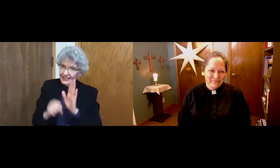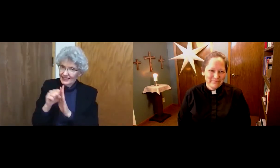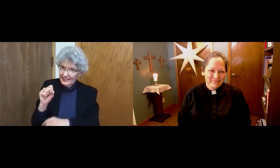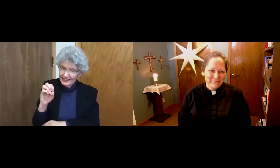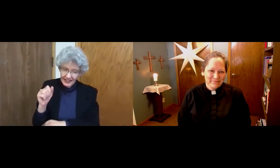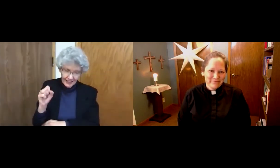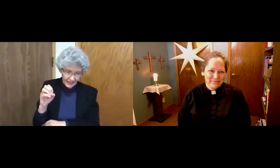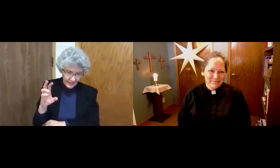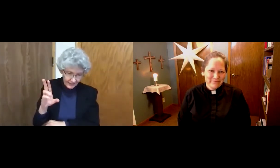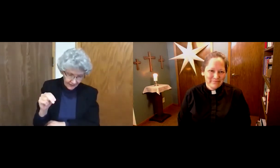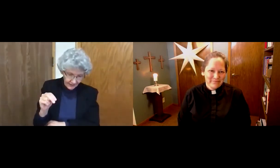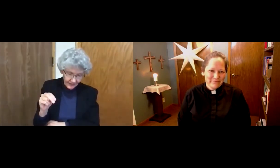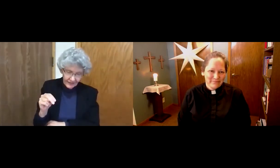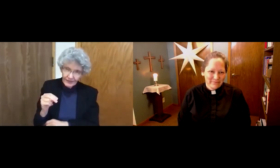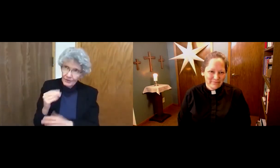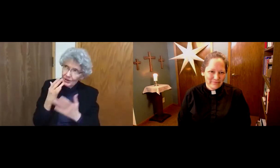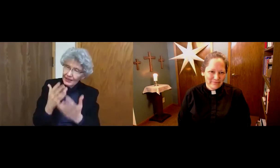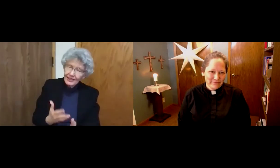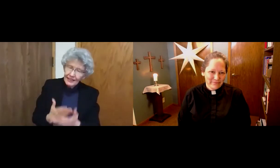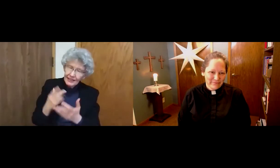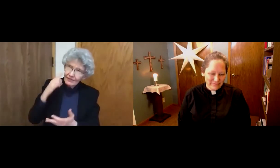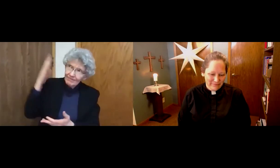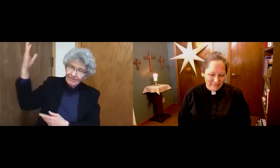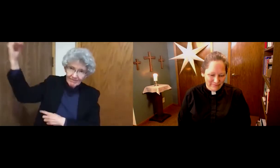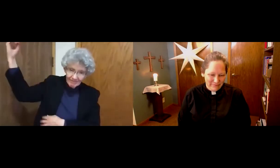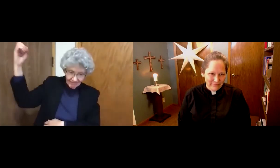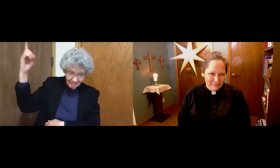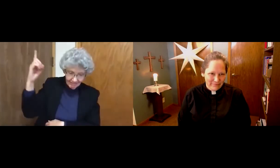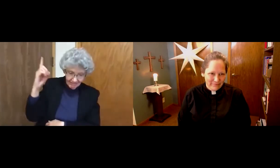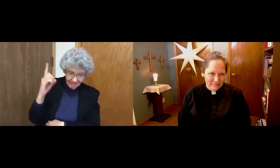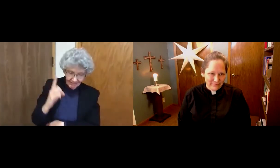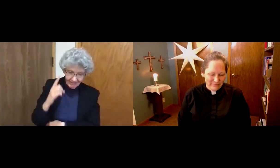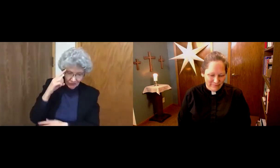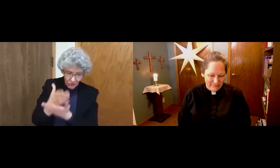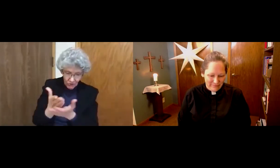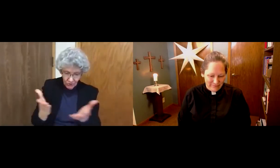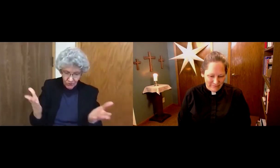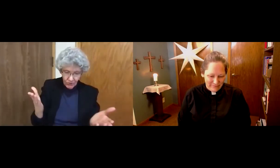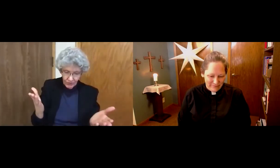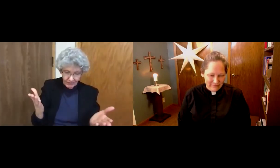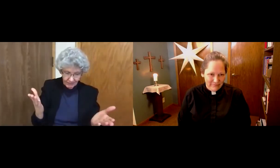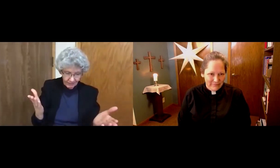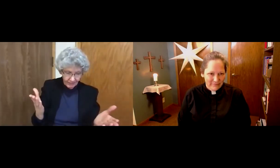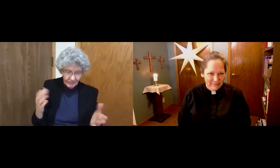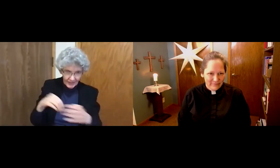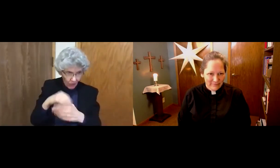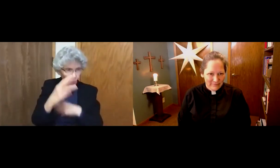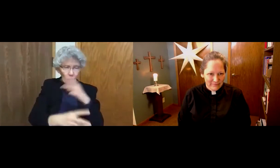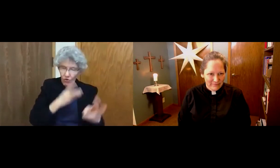Deacon Dorothy. In this season of waiting, of longing, of looking for you